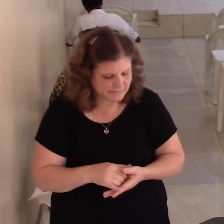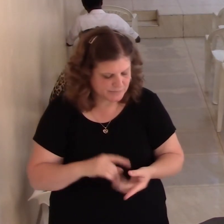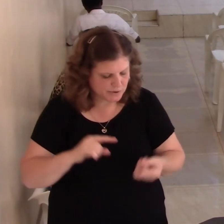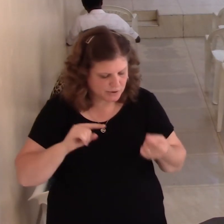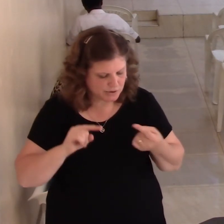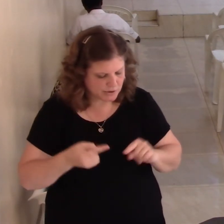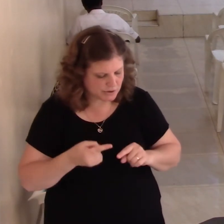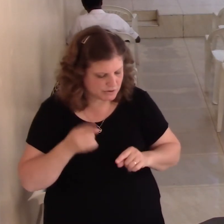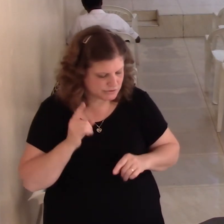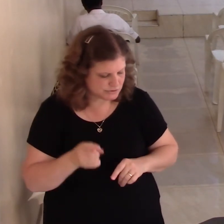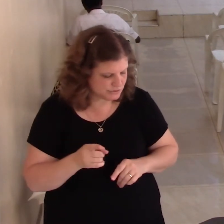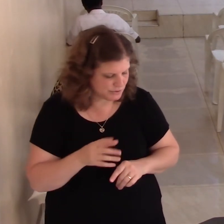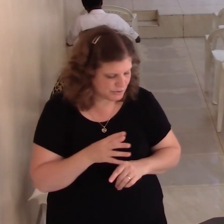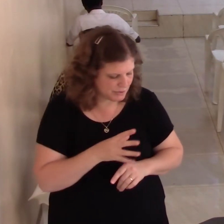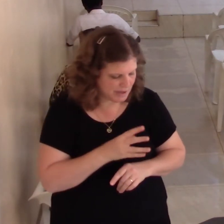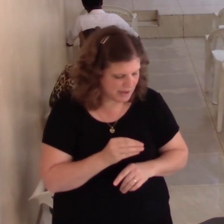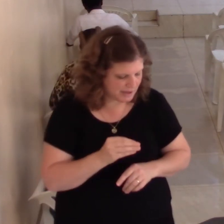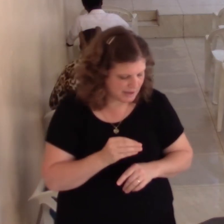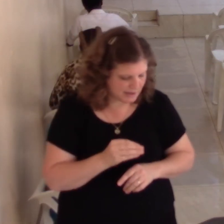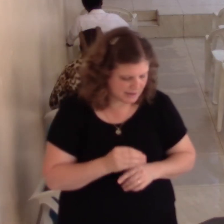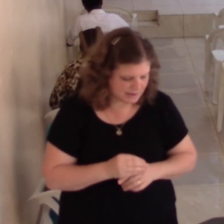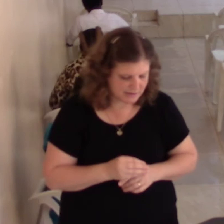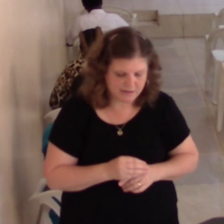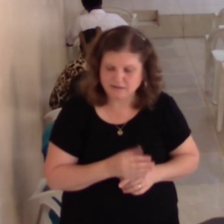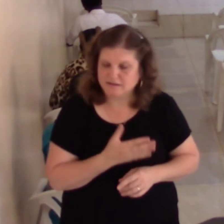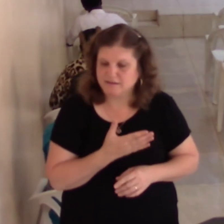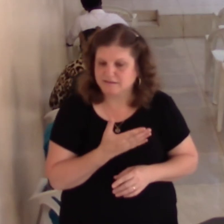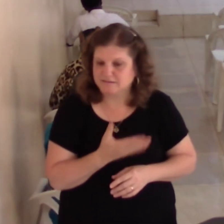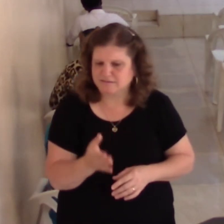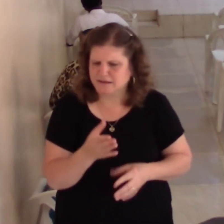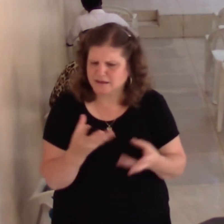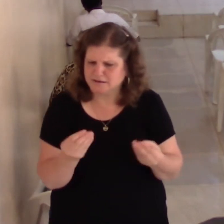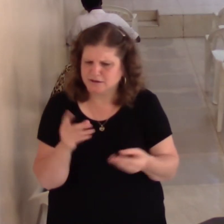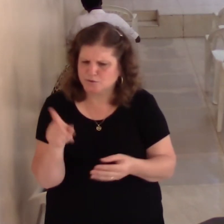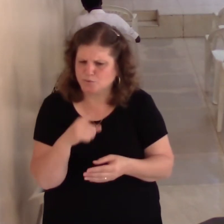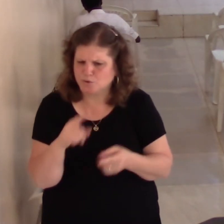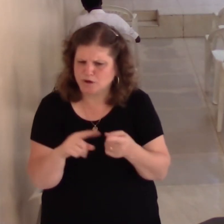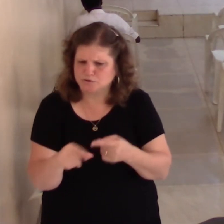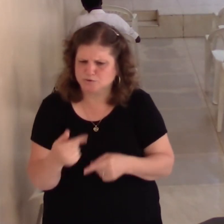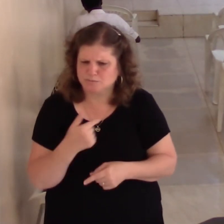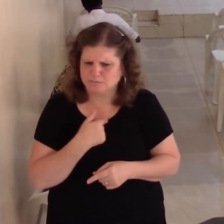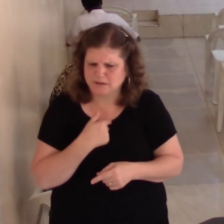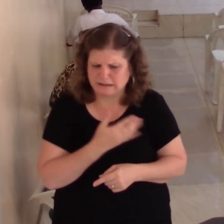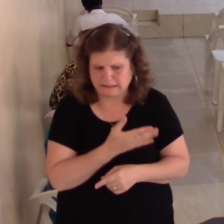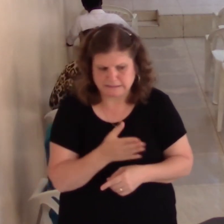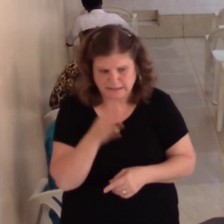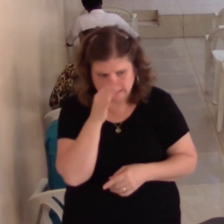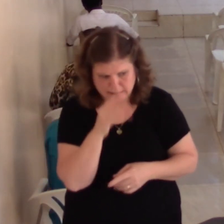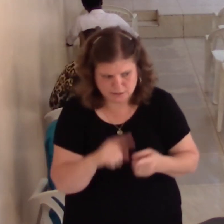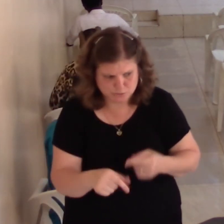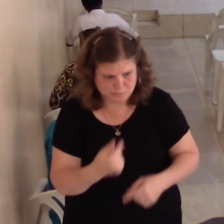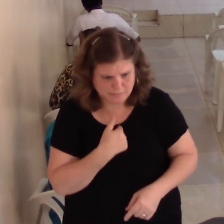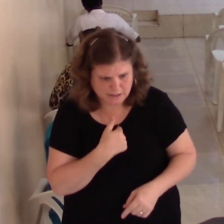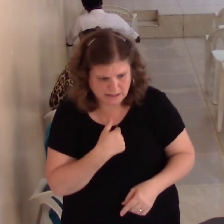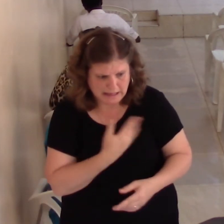They did wrong to me. They lied to me. They stole my money. They did this. They used me.